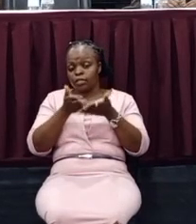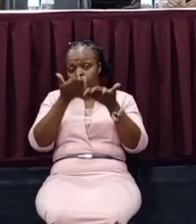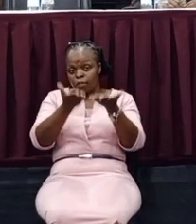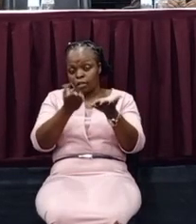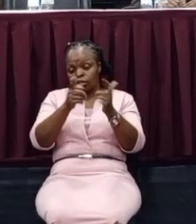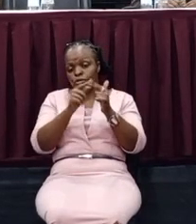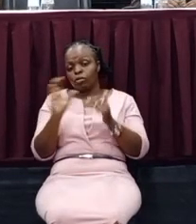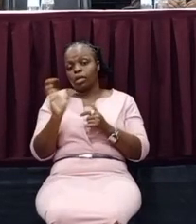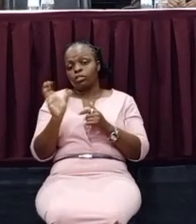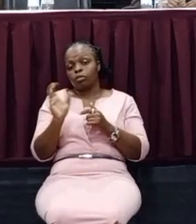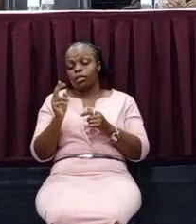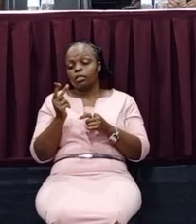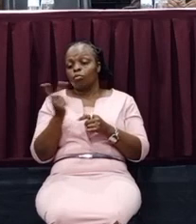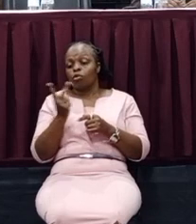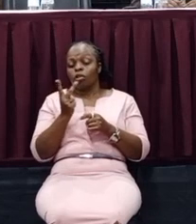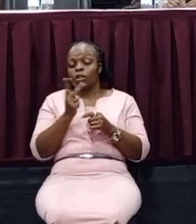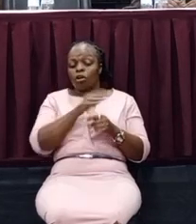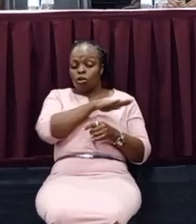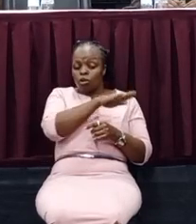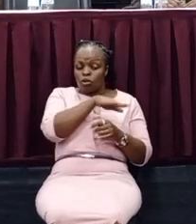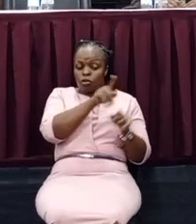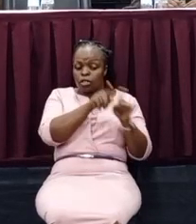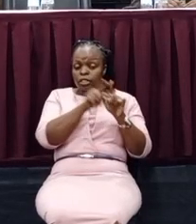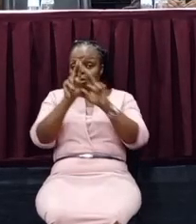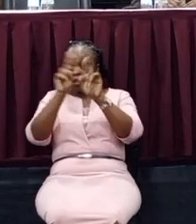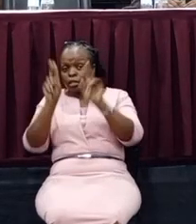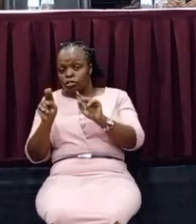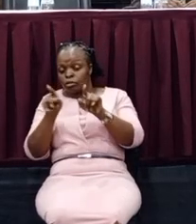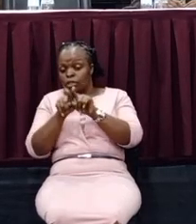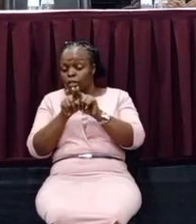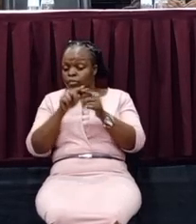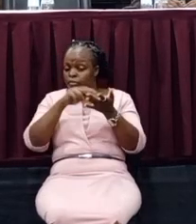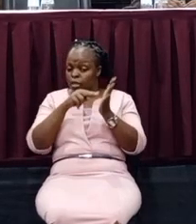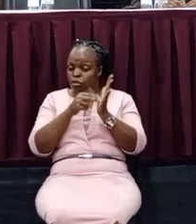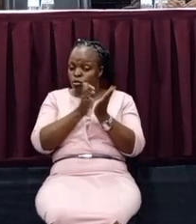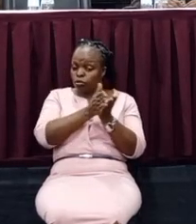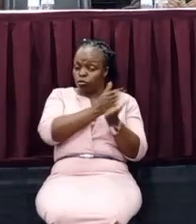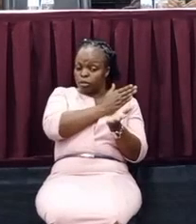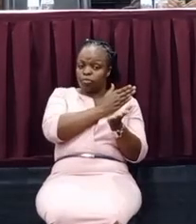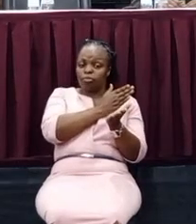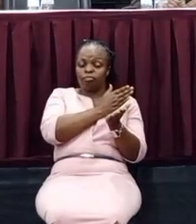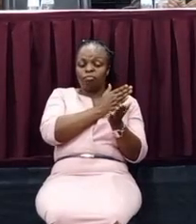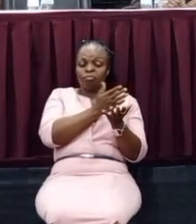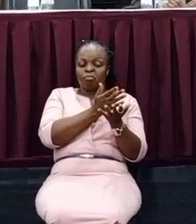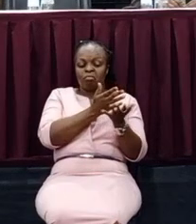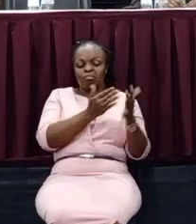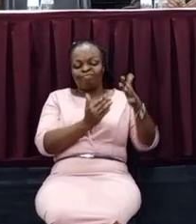customers, both local and international. It is also meant to remove unnecessary bottlenecks, which sometimes we